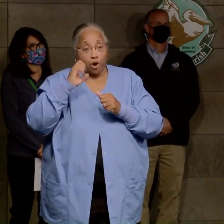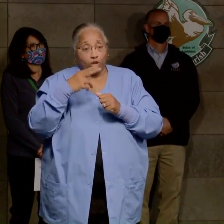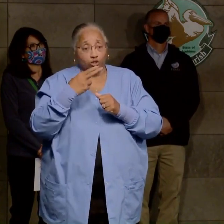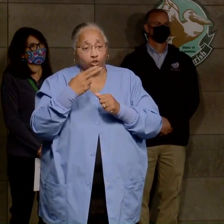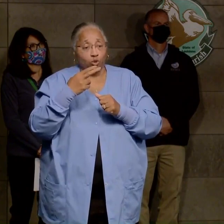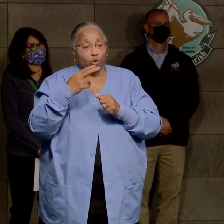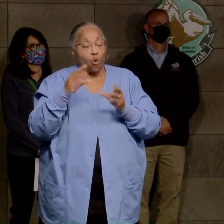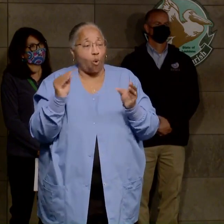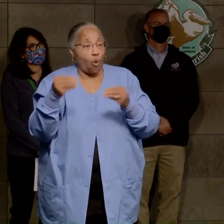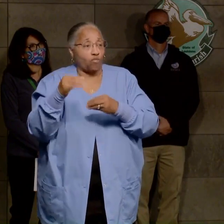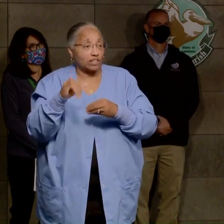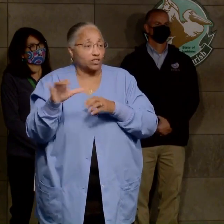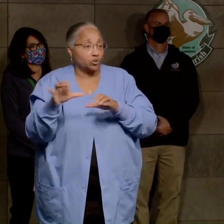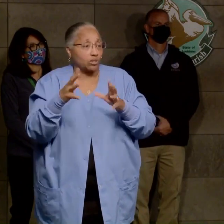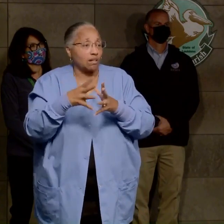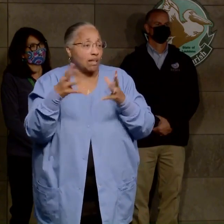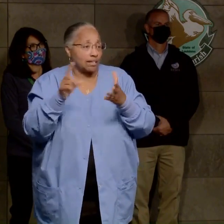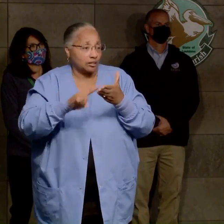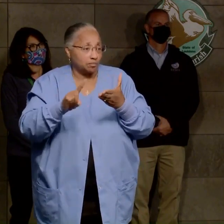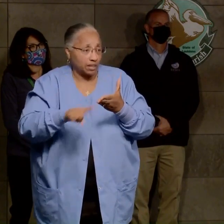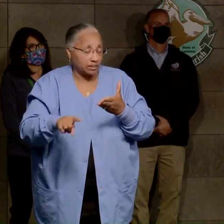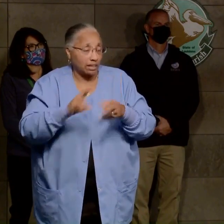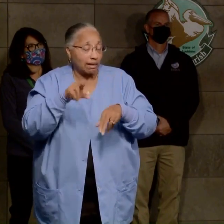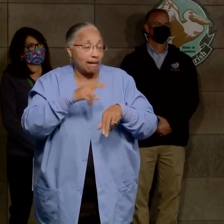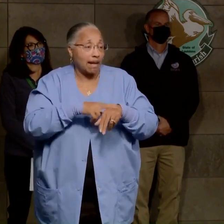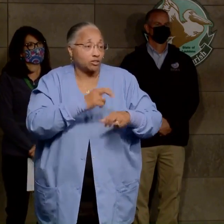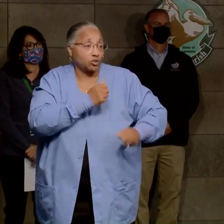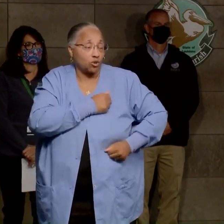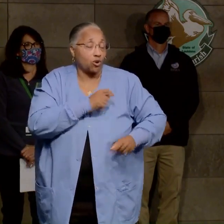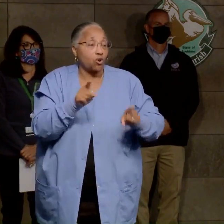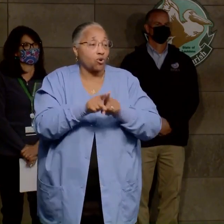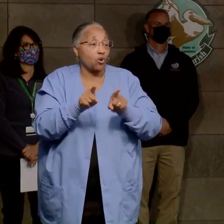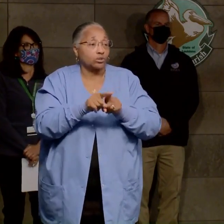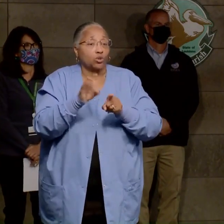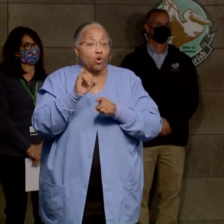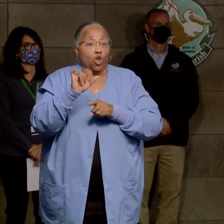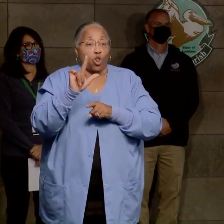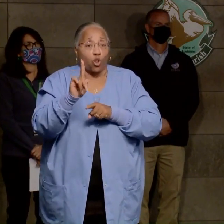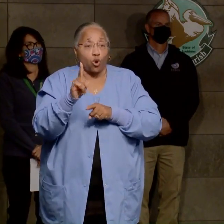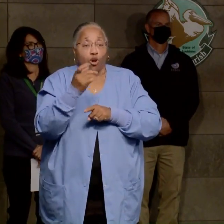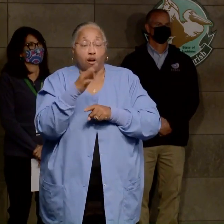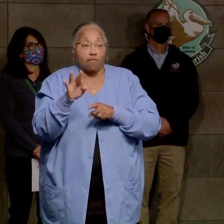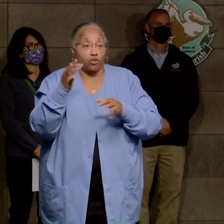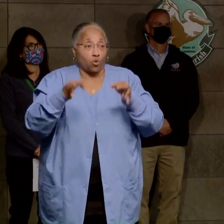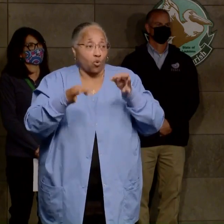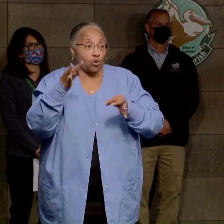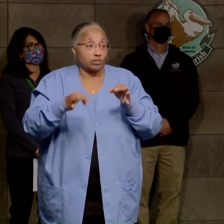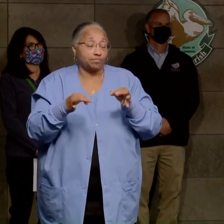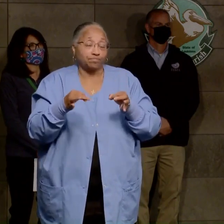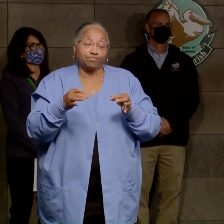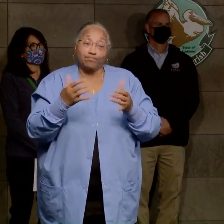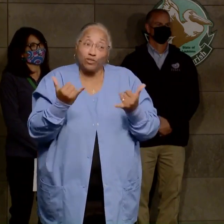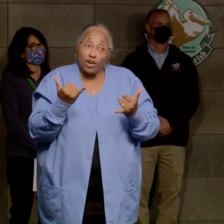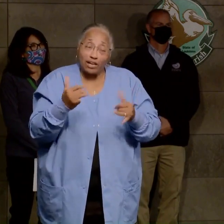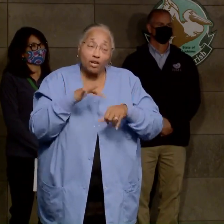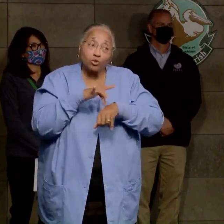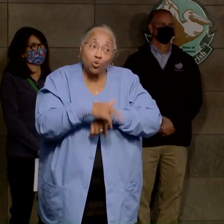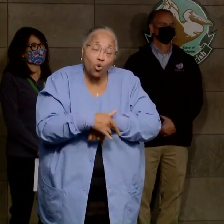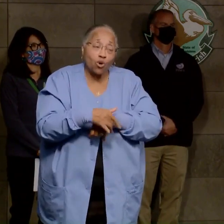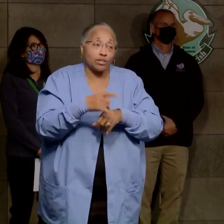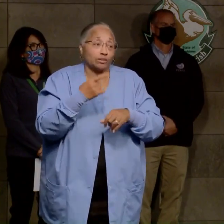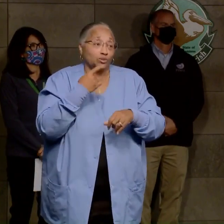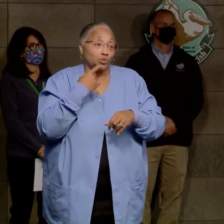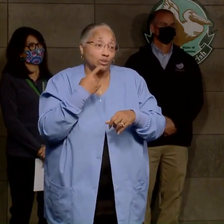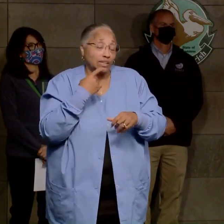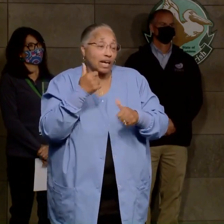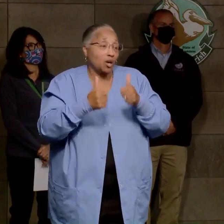the inspections, but also the National Guard and all of the clerks of court. So it is too early to say which polling places are not going to be in